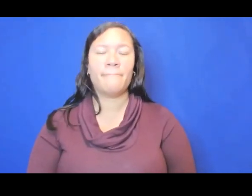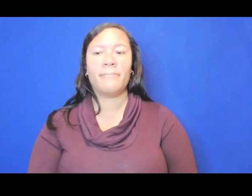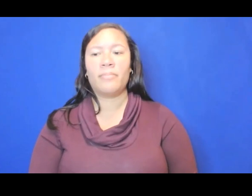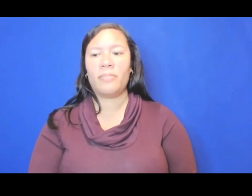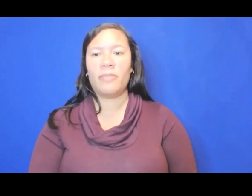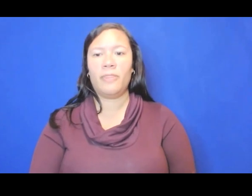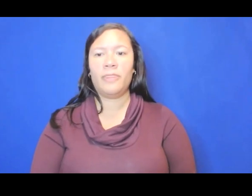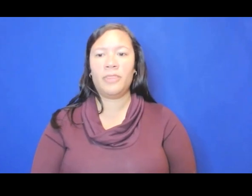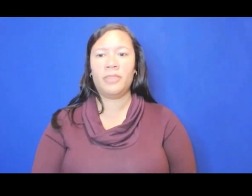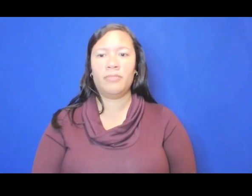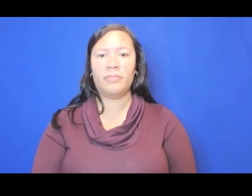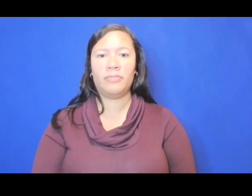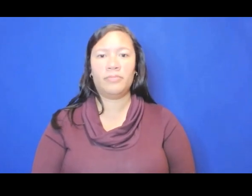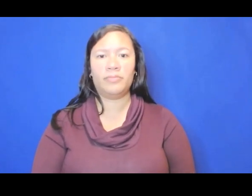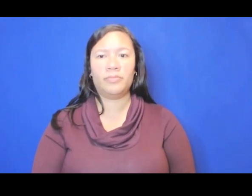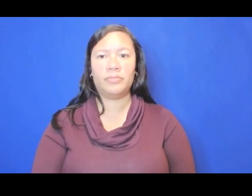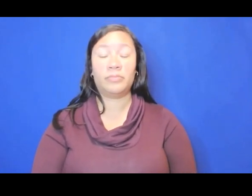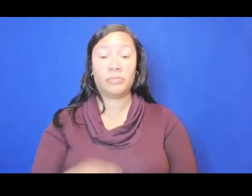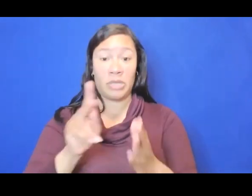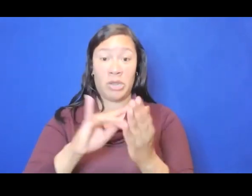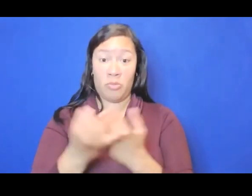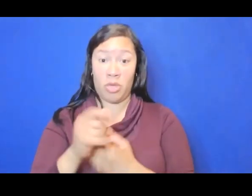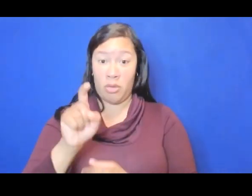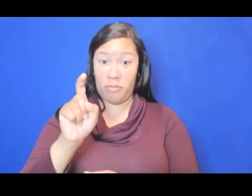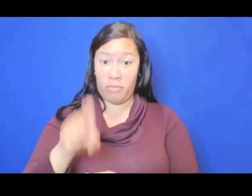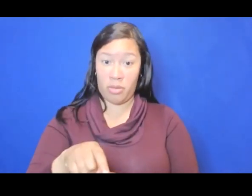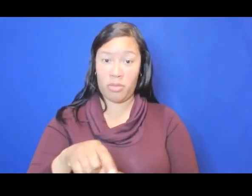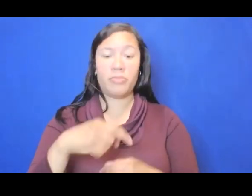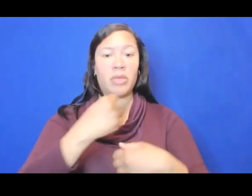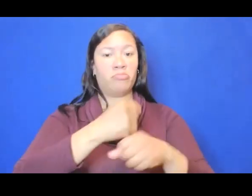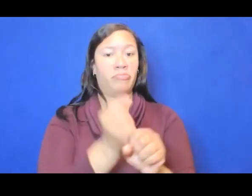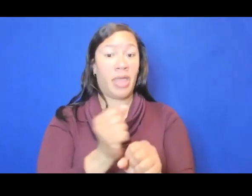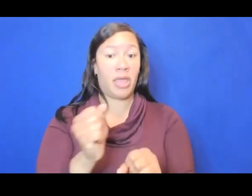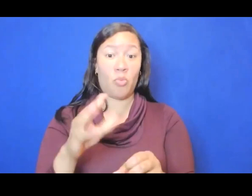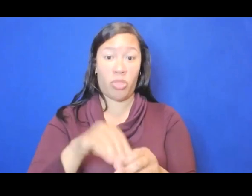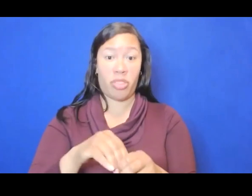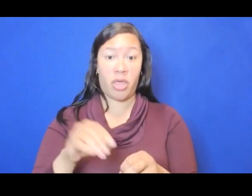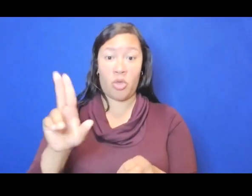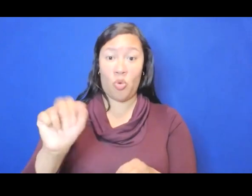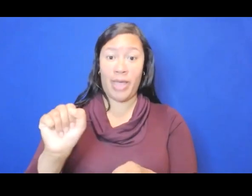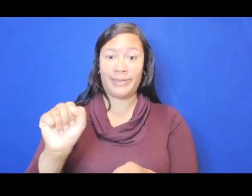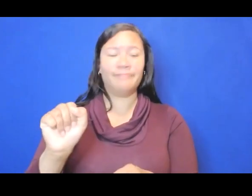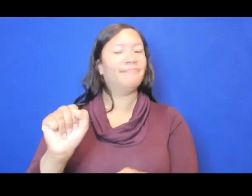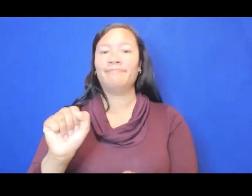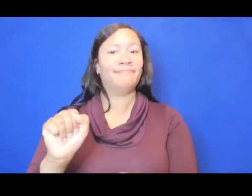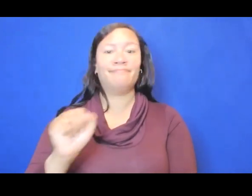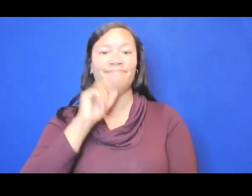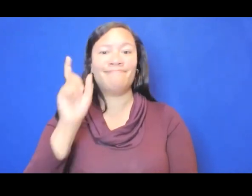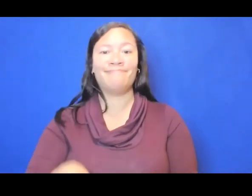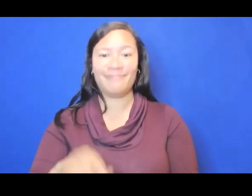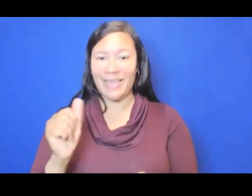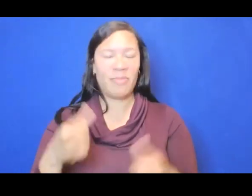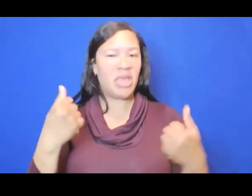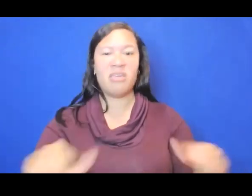All right. Does the project need to be made in the US? No, the project can take place anywhere in the world.